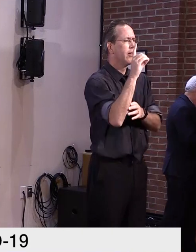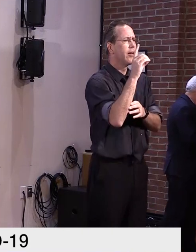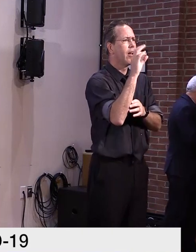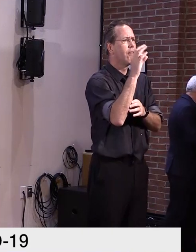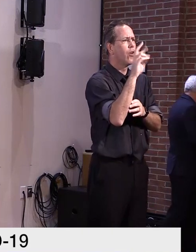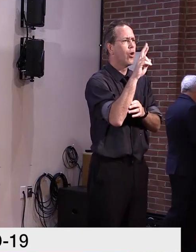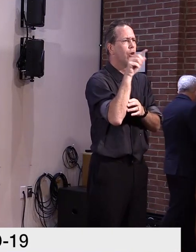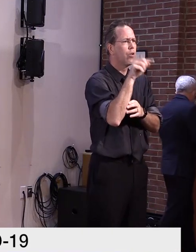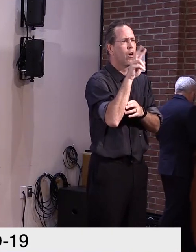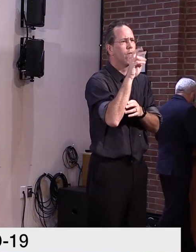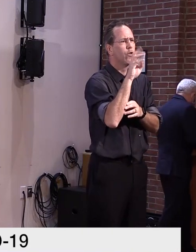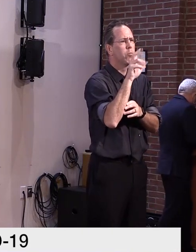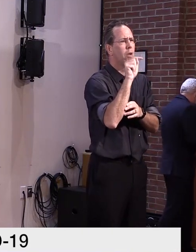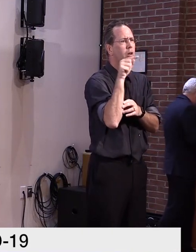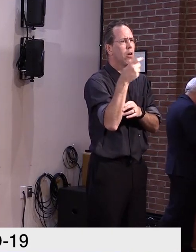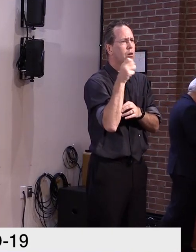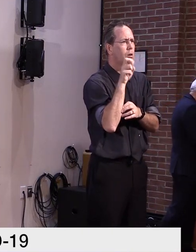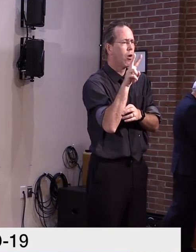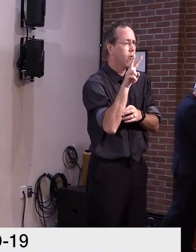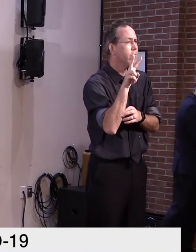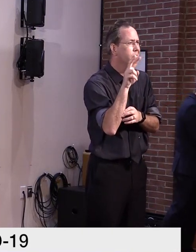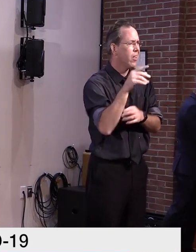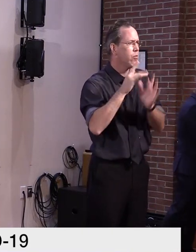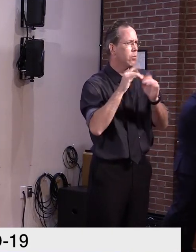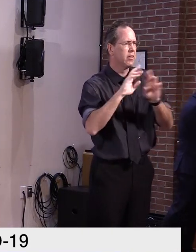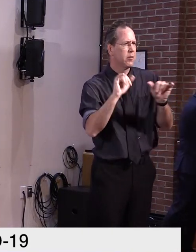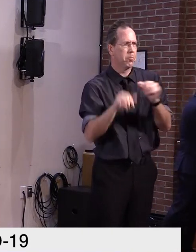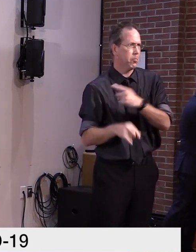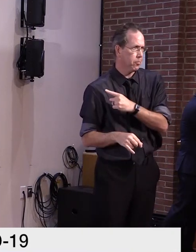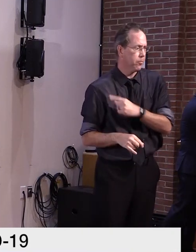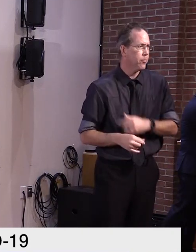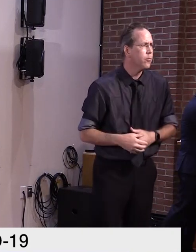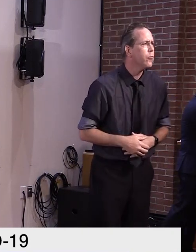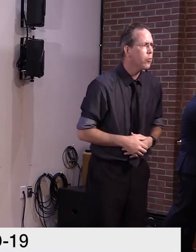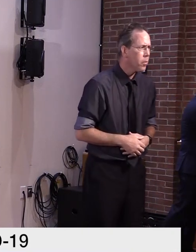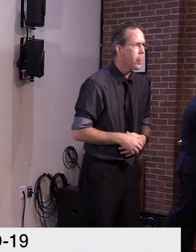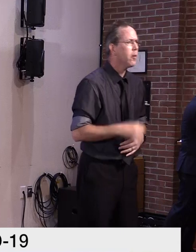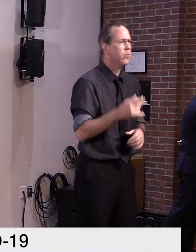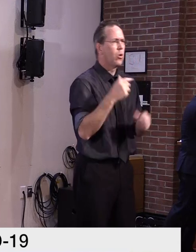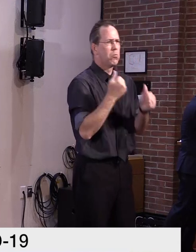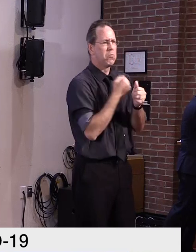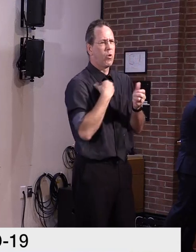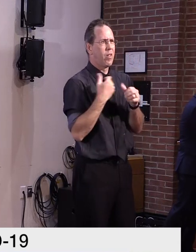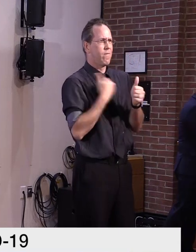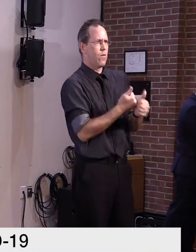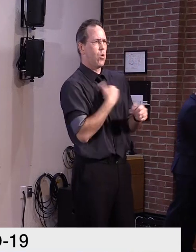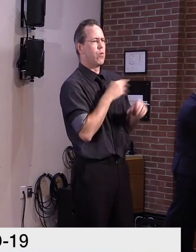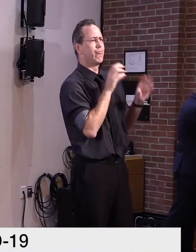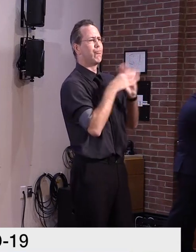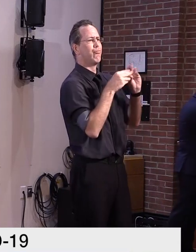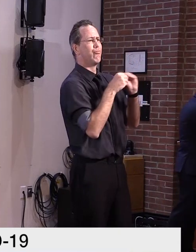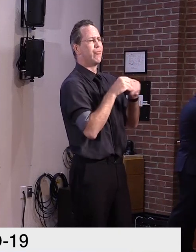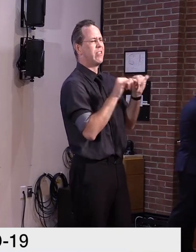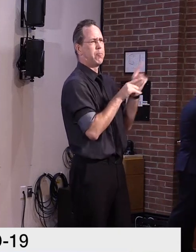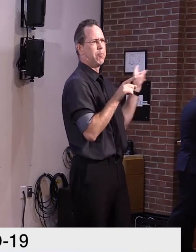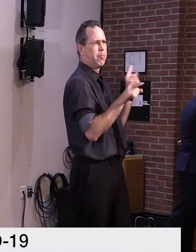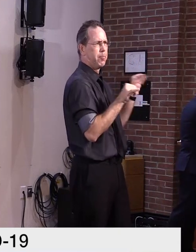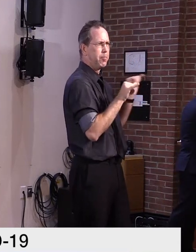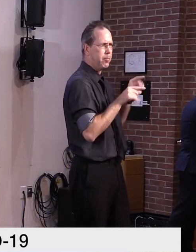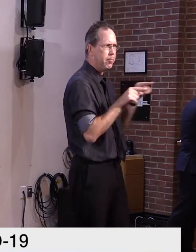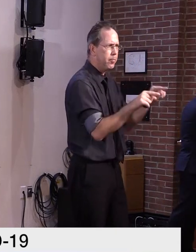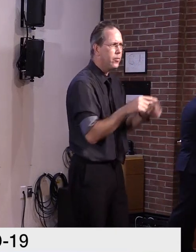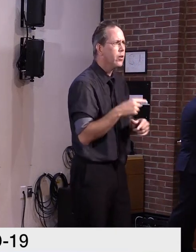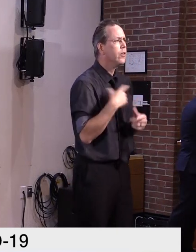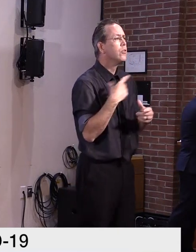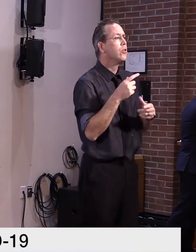.gov for anyone who would like to follow along. So turning to our first slide, we see a map of the U.S. and